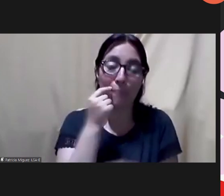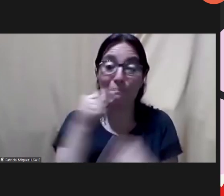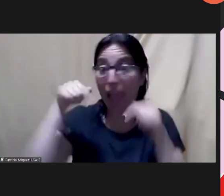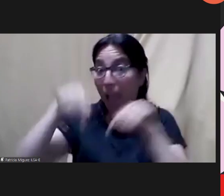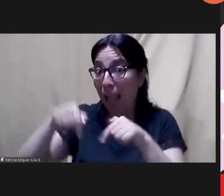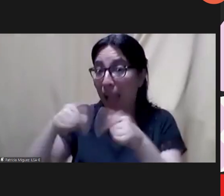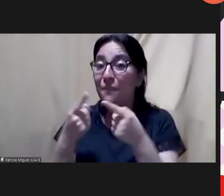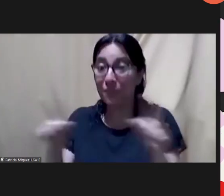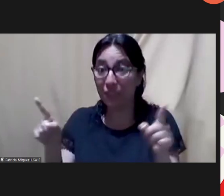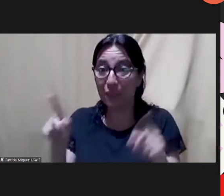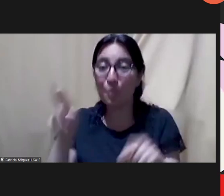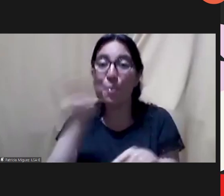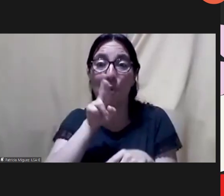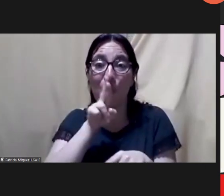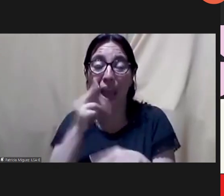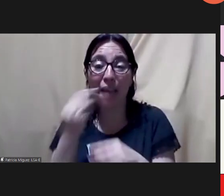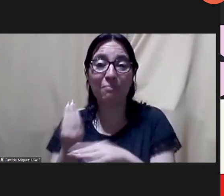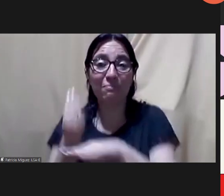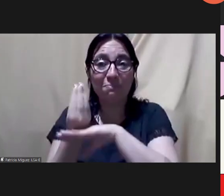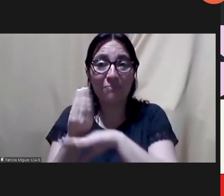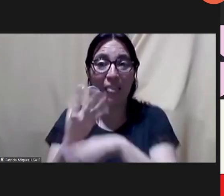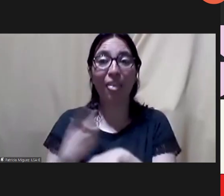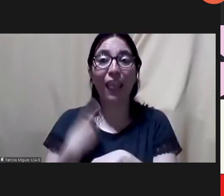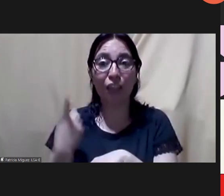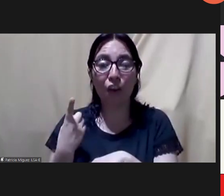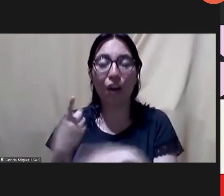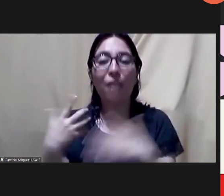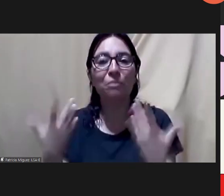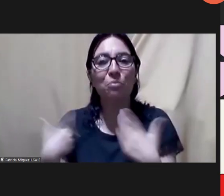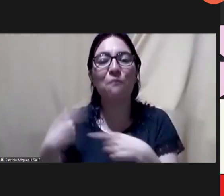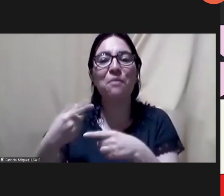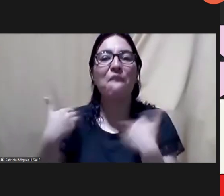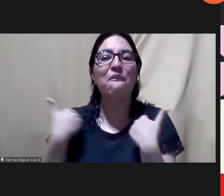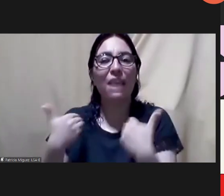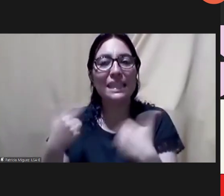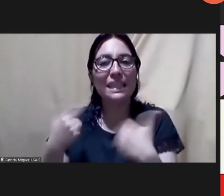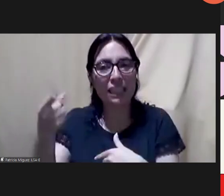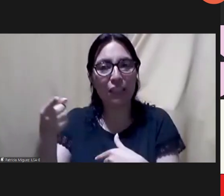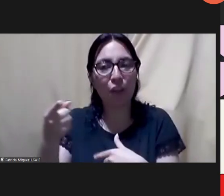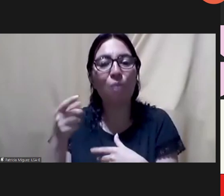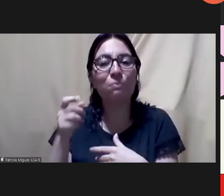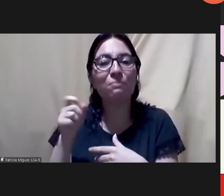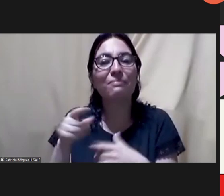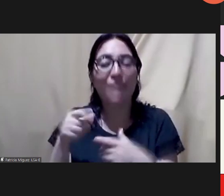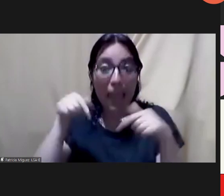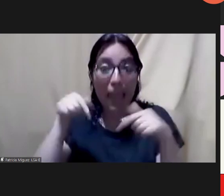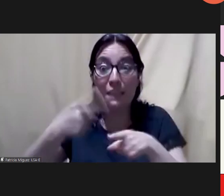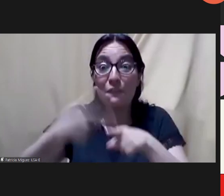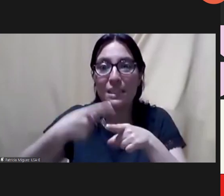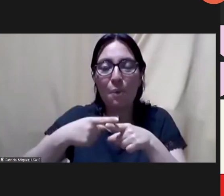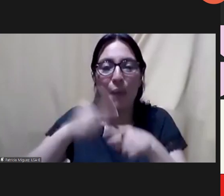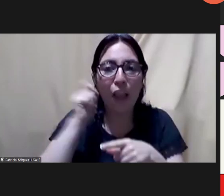so i think that is worthy of celebration thank you cecilia and i congratulations because that spirit of resistance